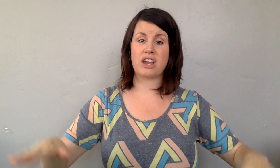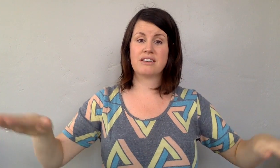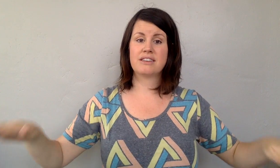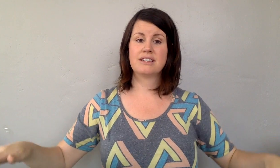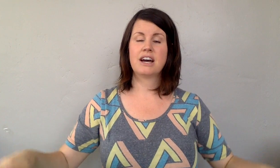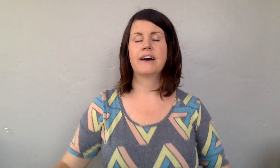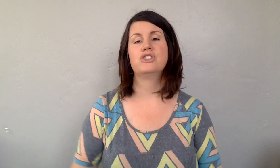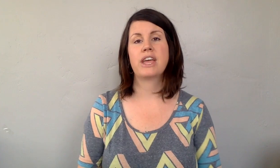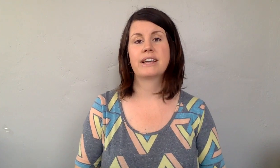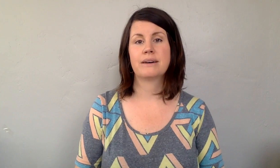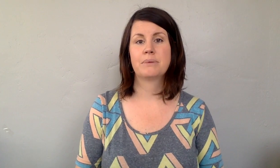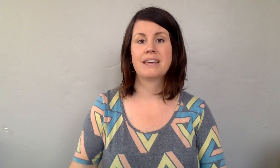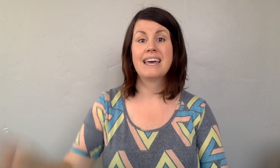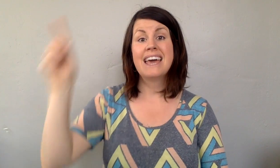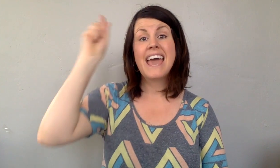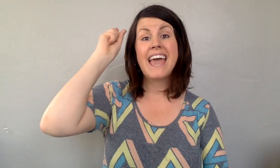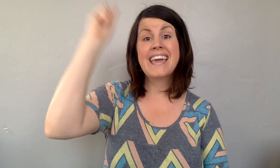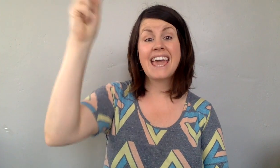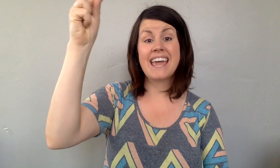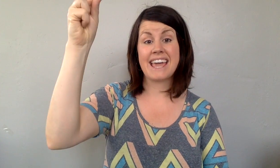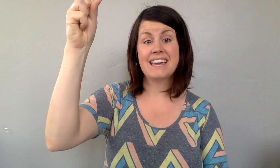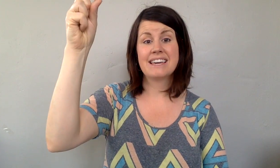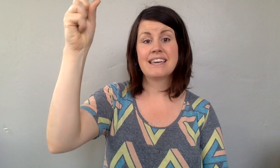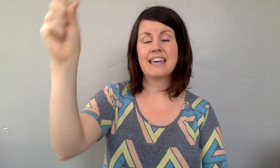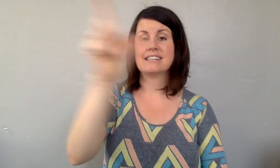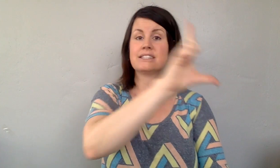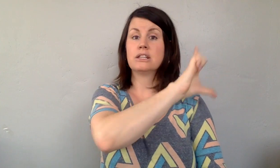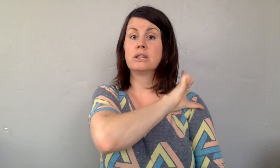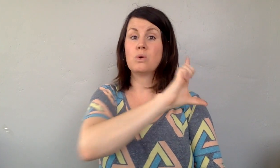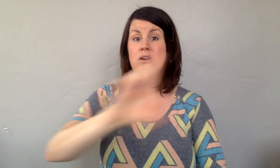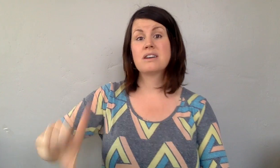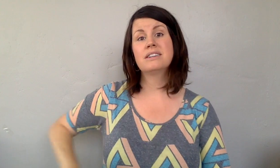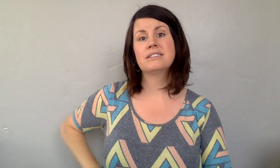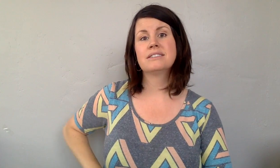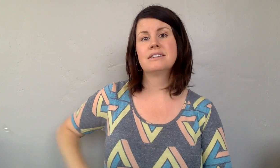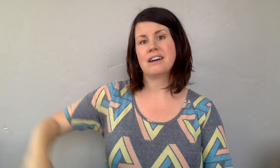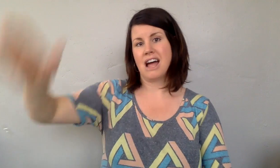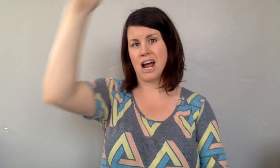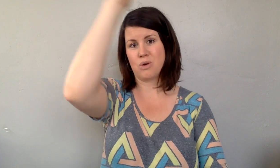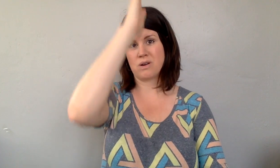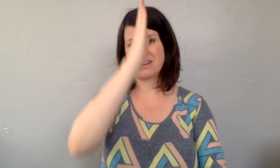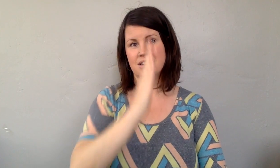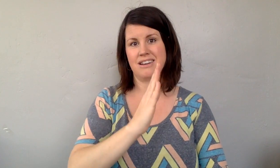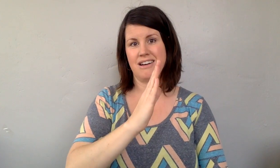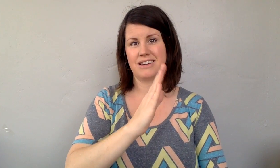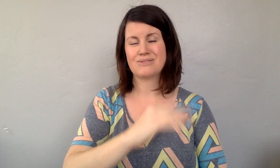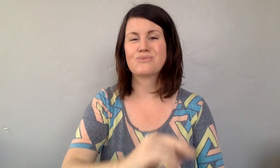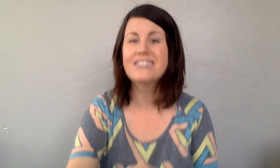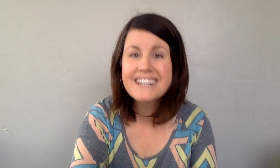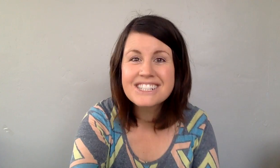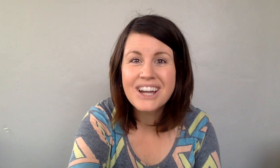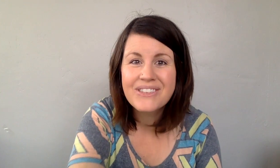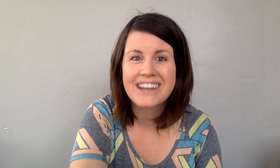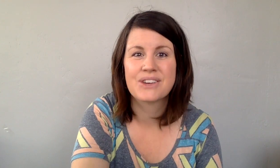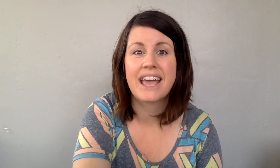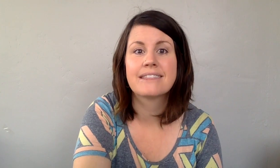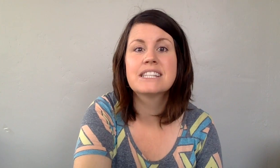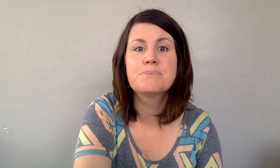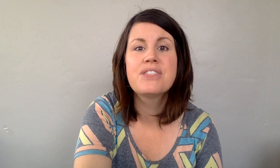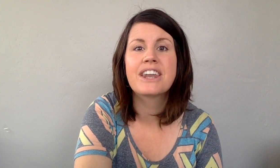of Jacob. He is the Lord our God. Really good job, you guys. Okay, let's put that